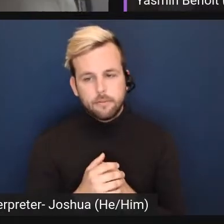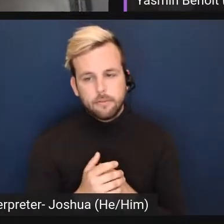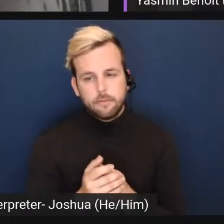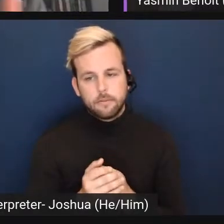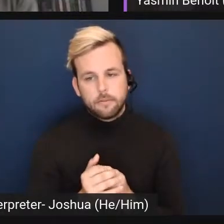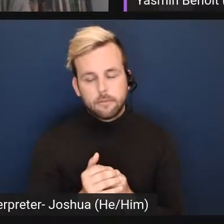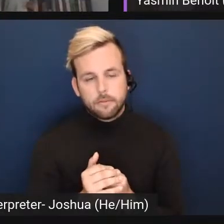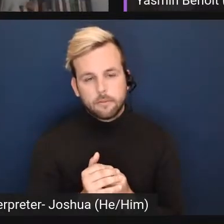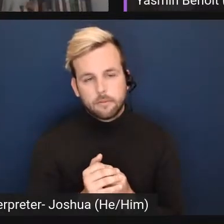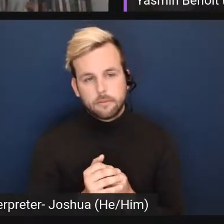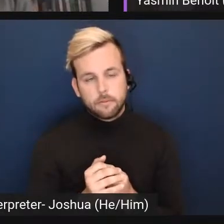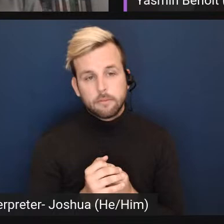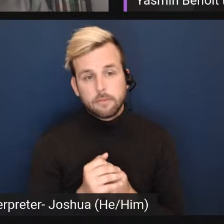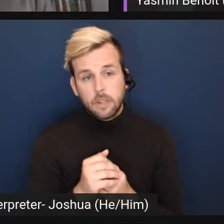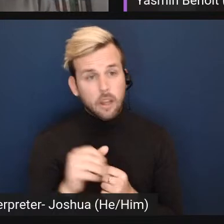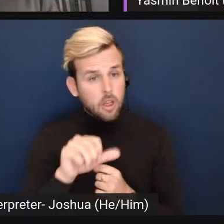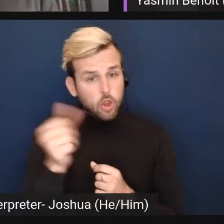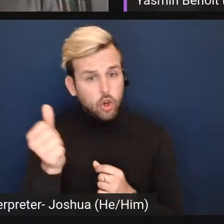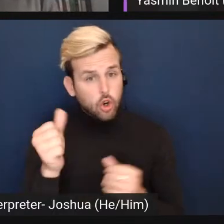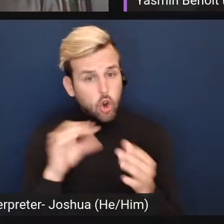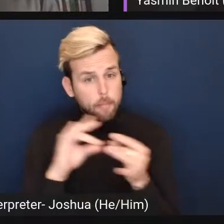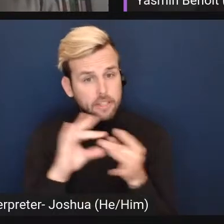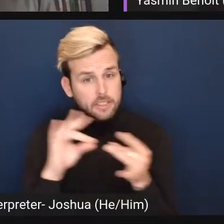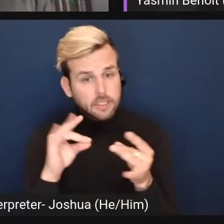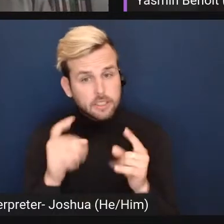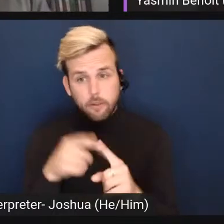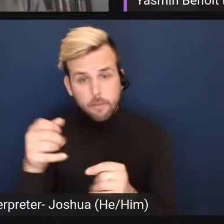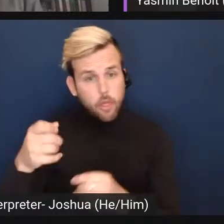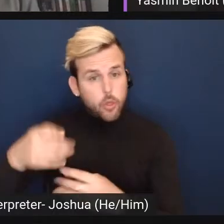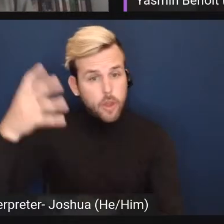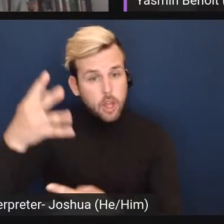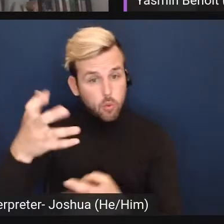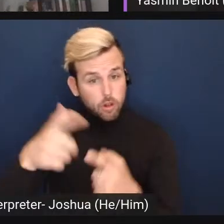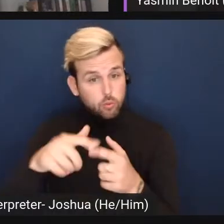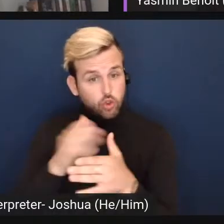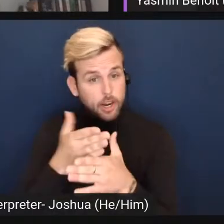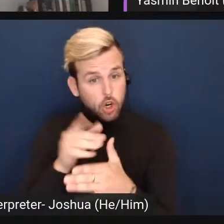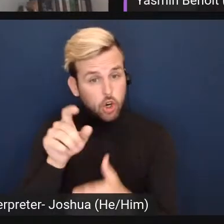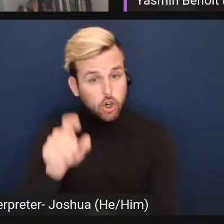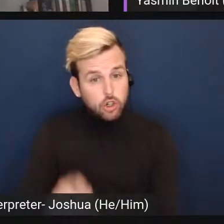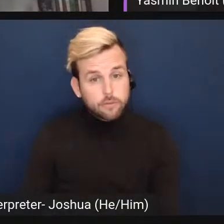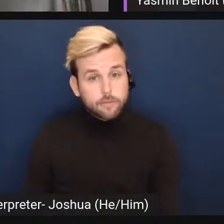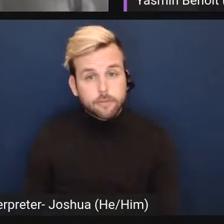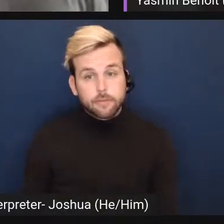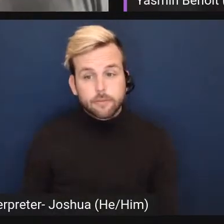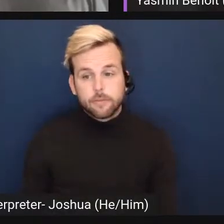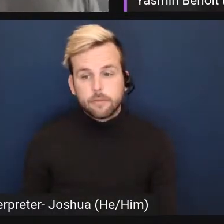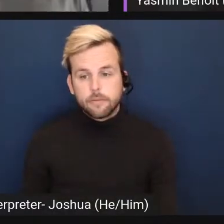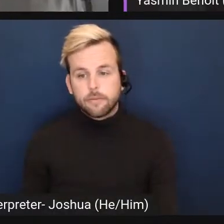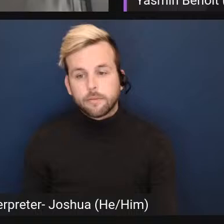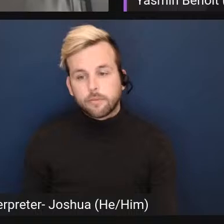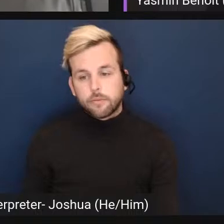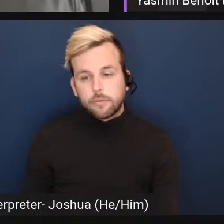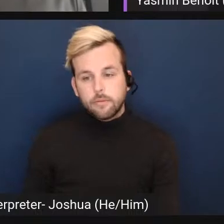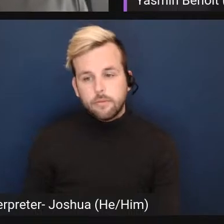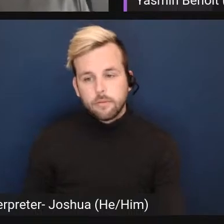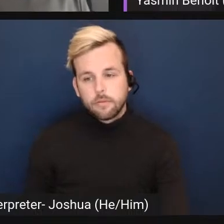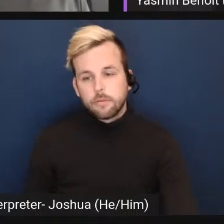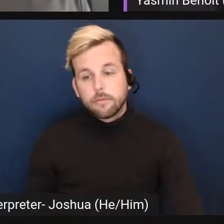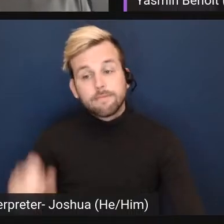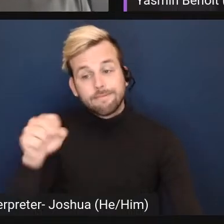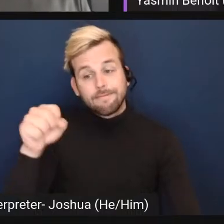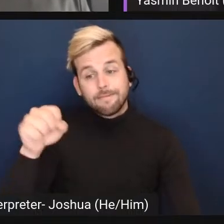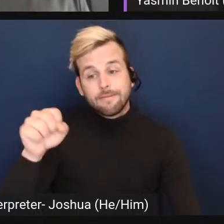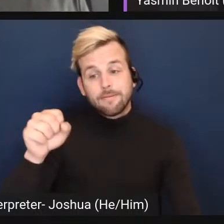um are there other other comments from the thread that you want to share yeah i think one